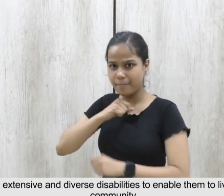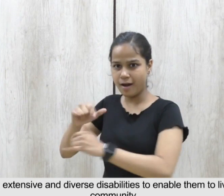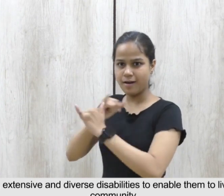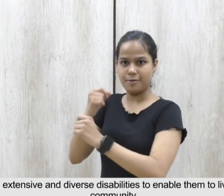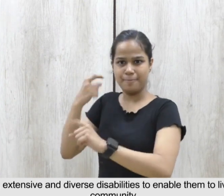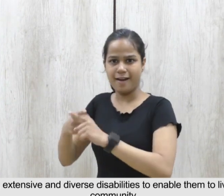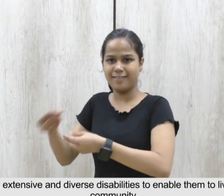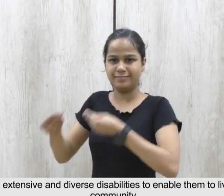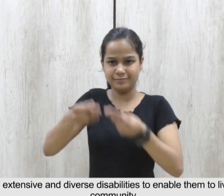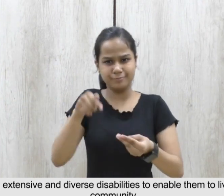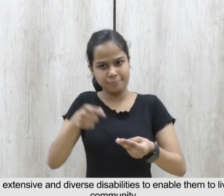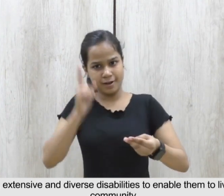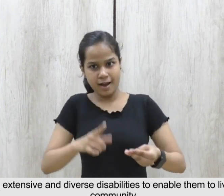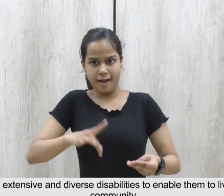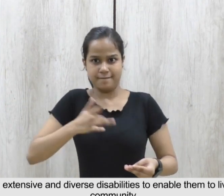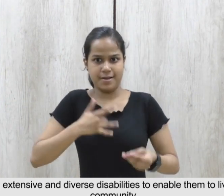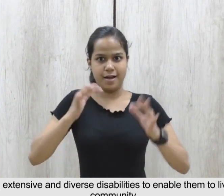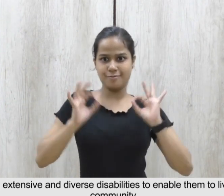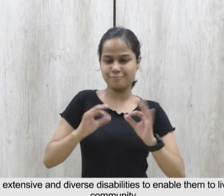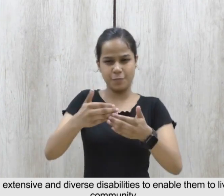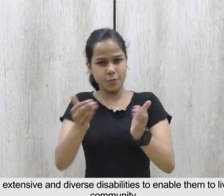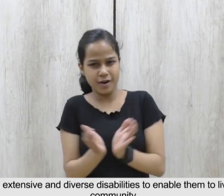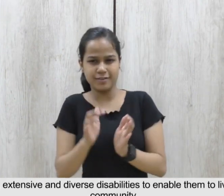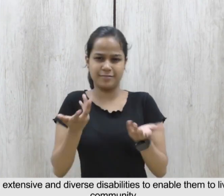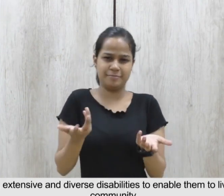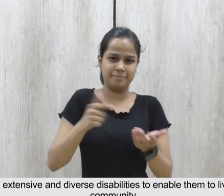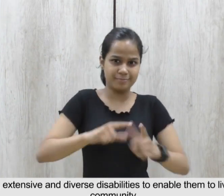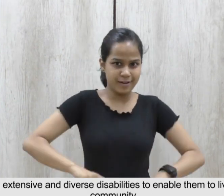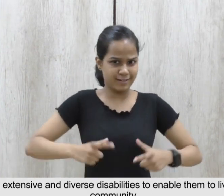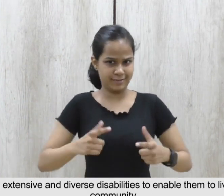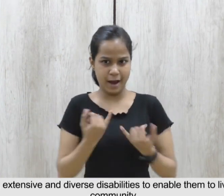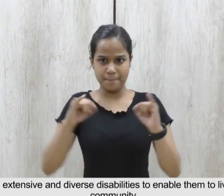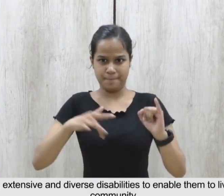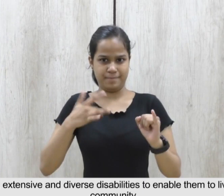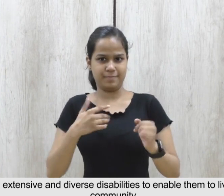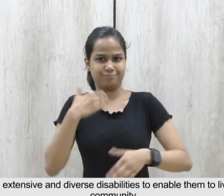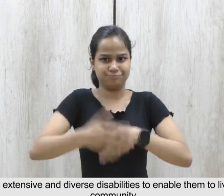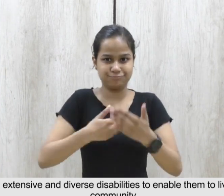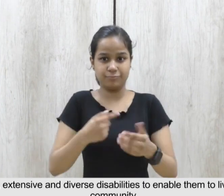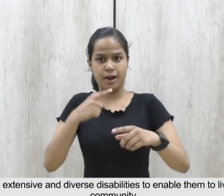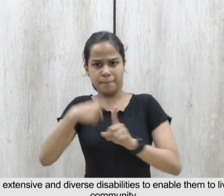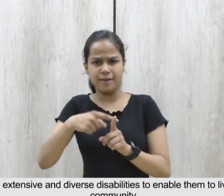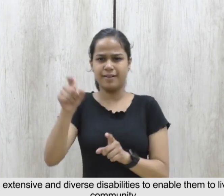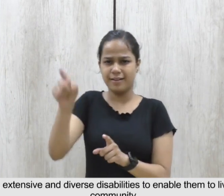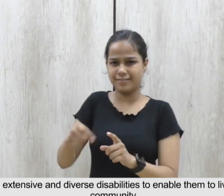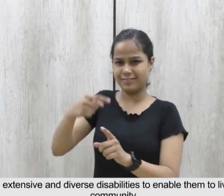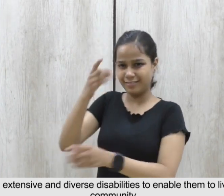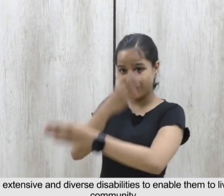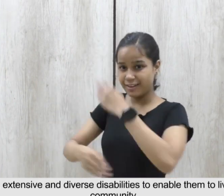and diverse disabilities to enable them